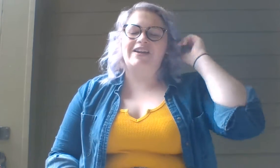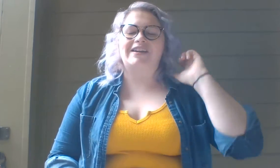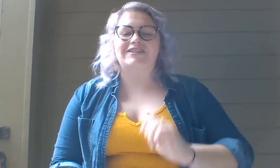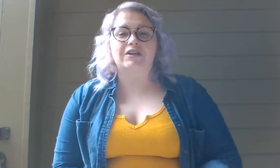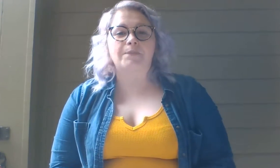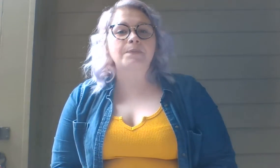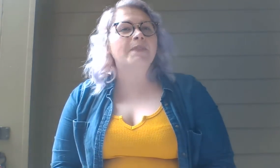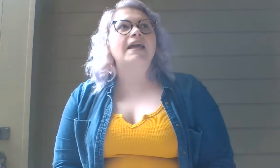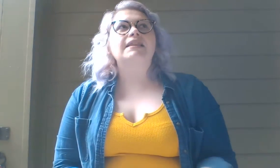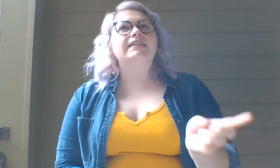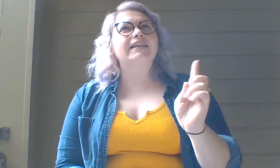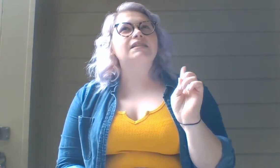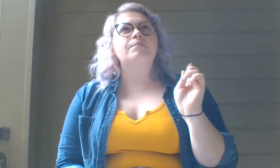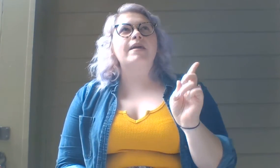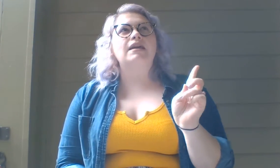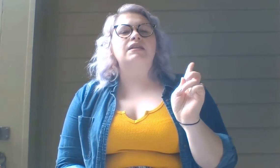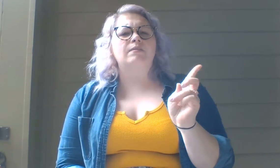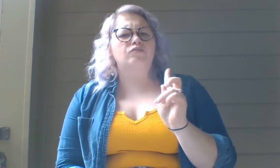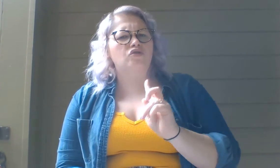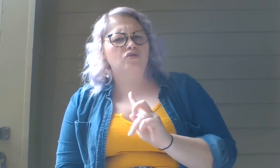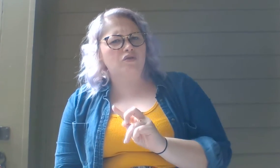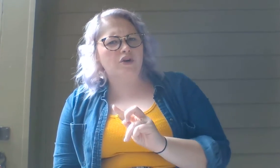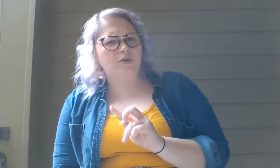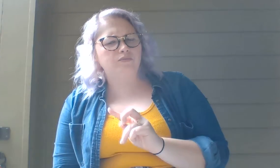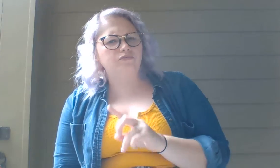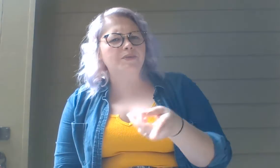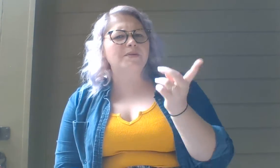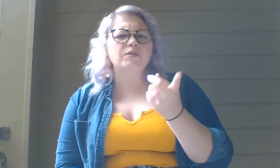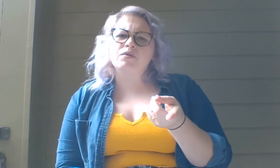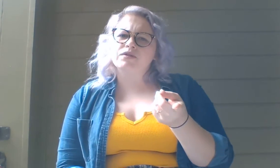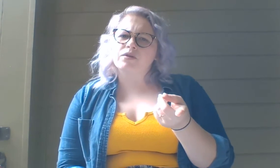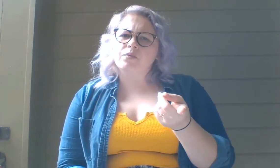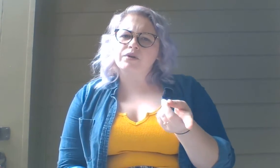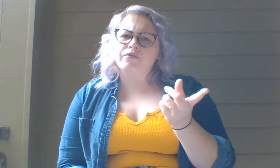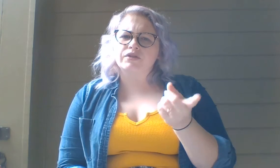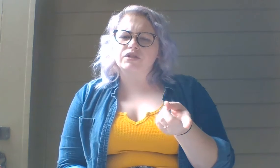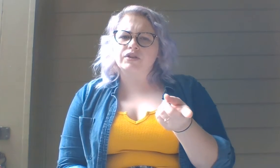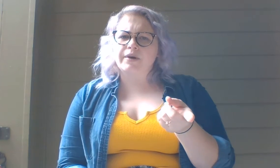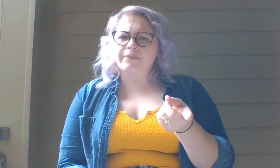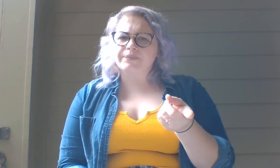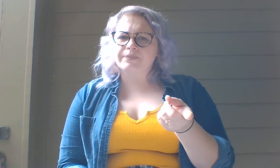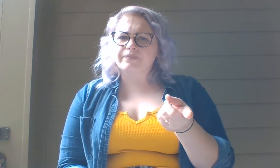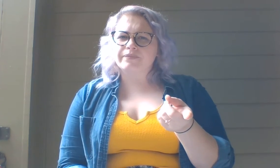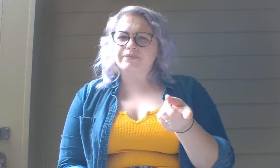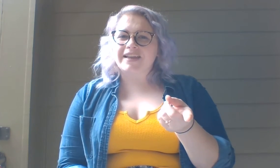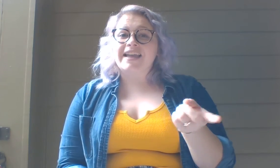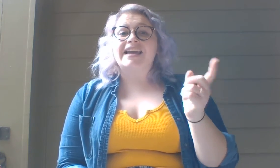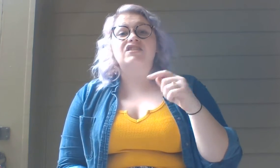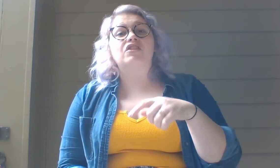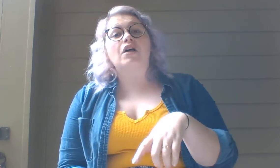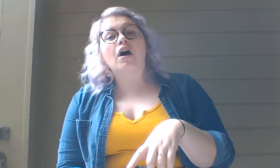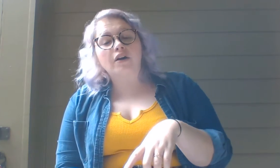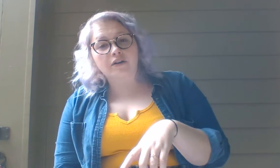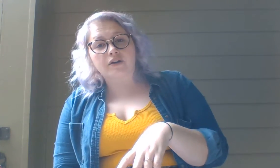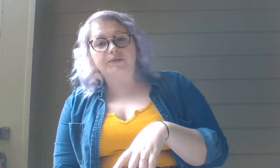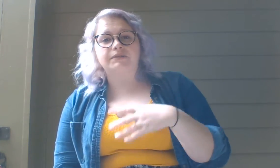Very good job. Let's make them slow. Do remember the musical word for slow? Largo